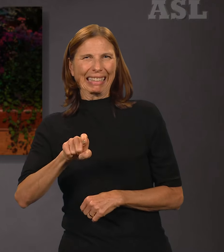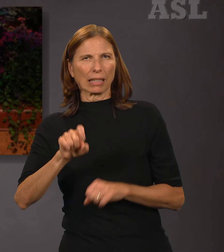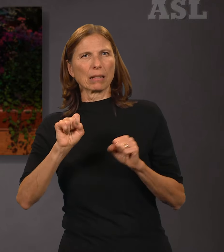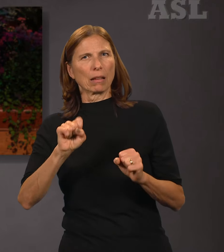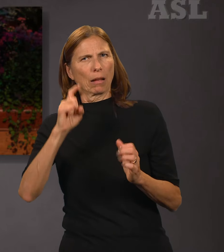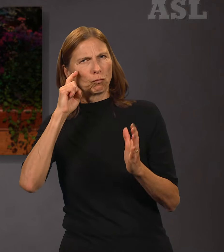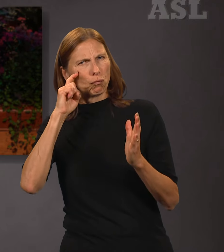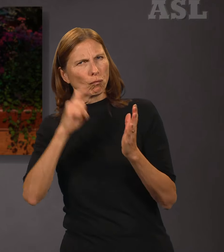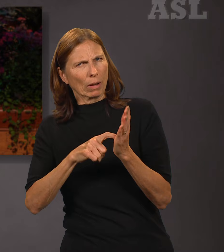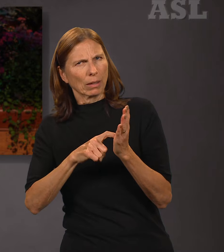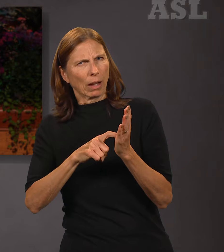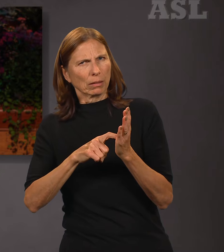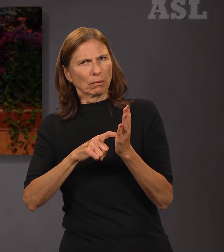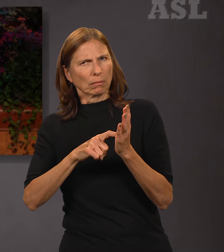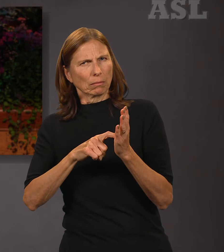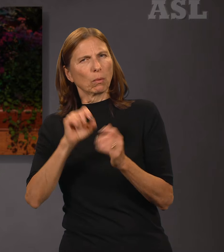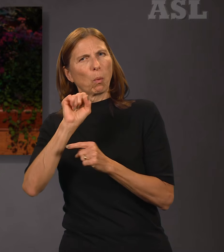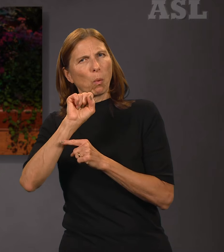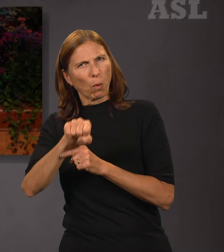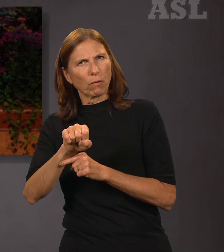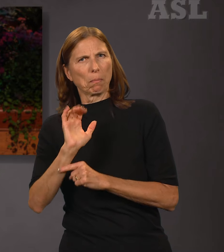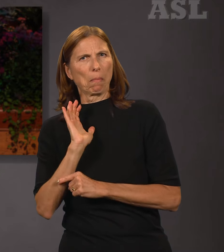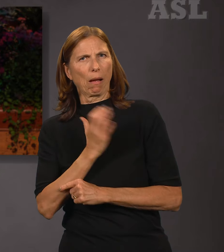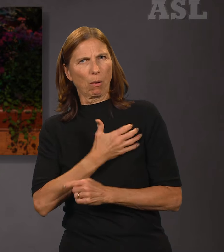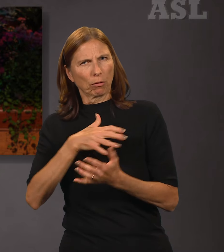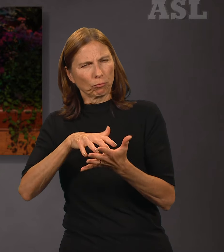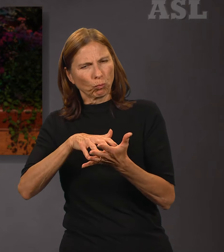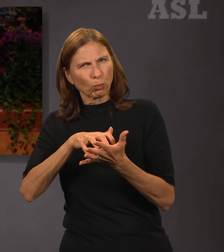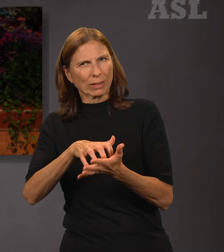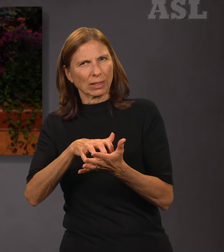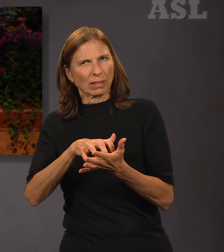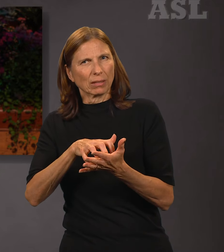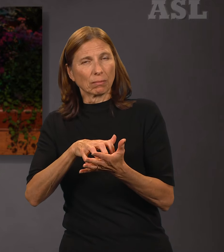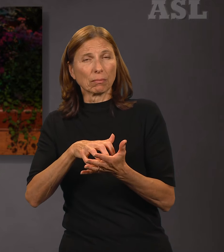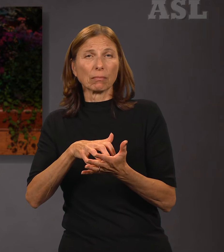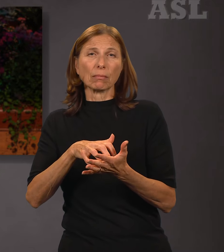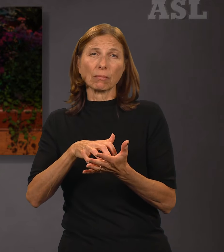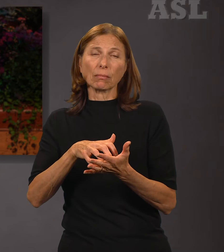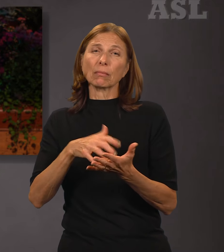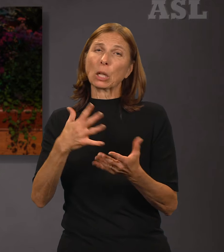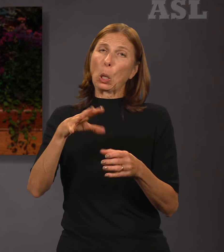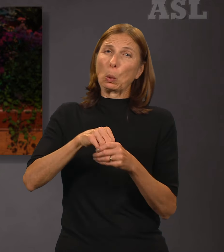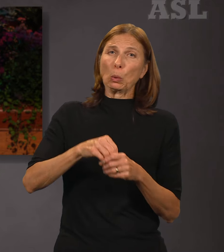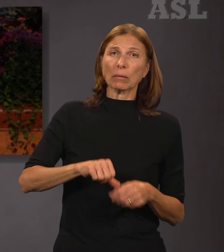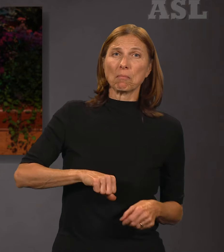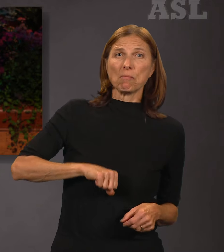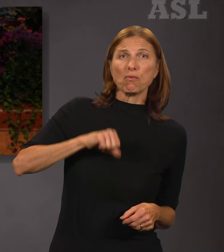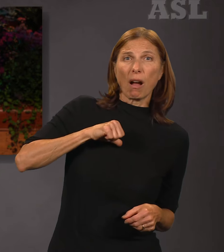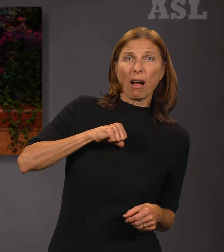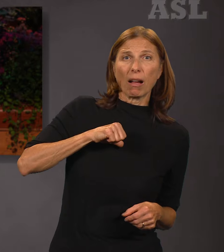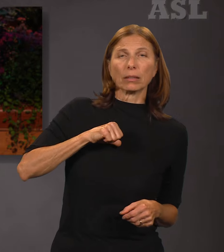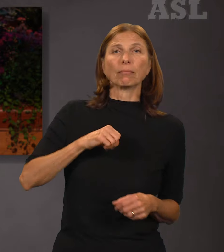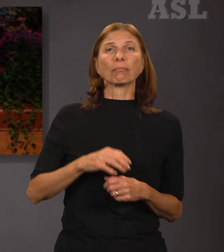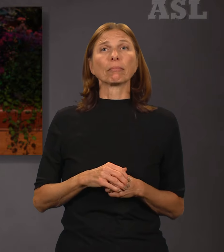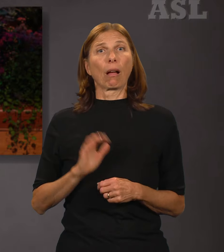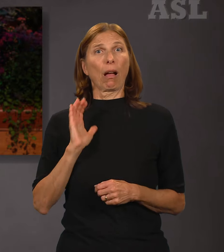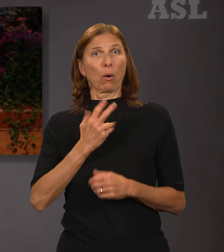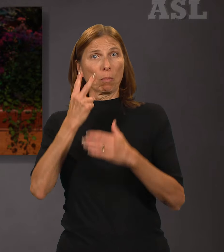spiritual parasite of pride. Our prophet has said, repentance is the pathway to purity, and purity